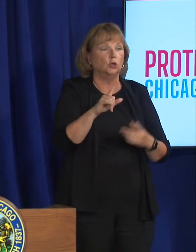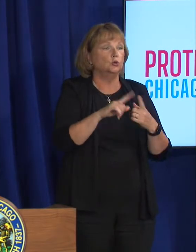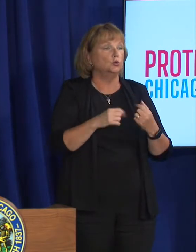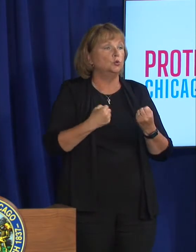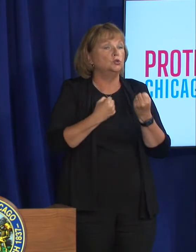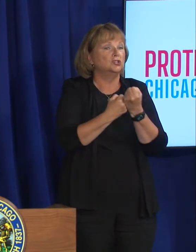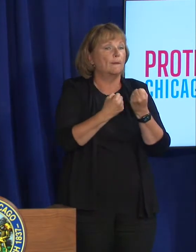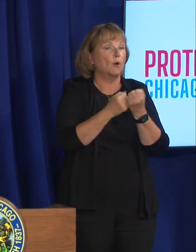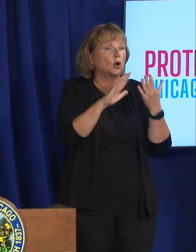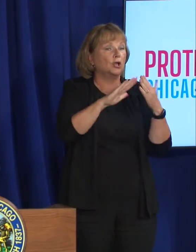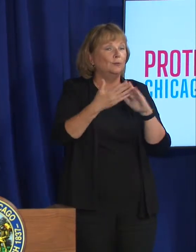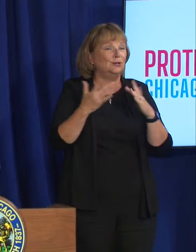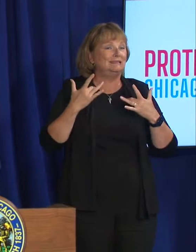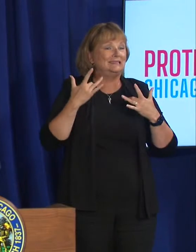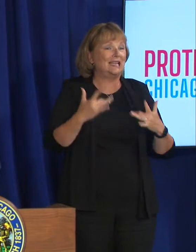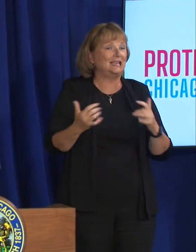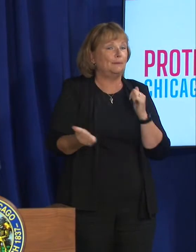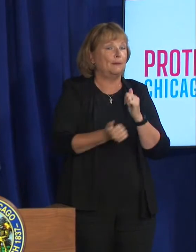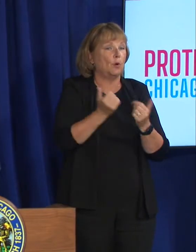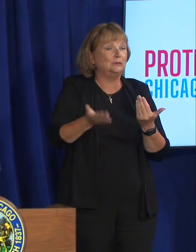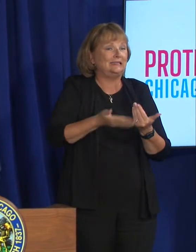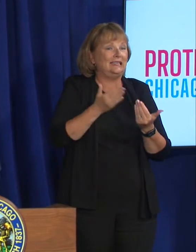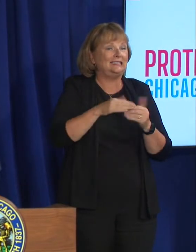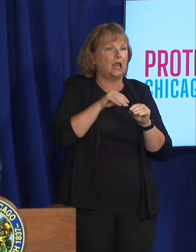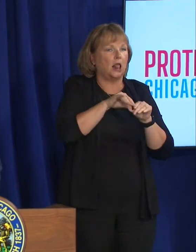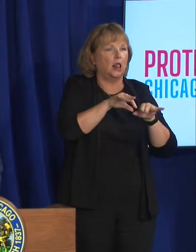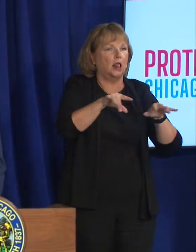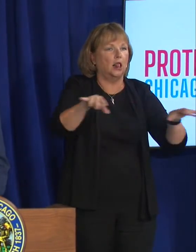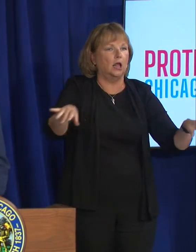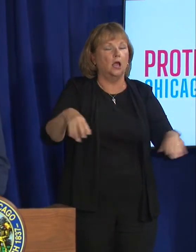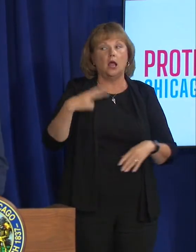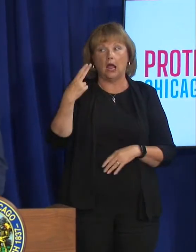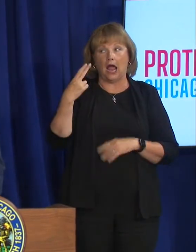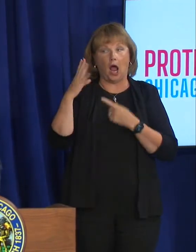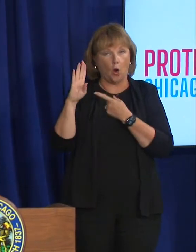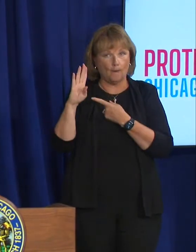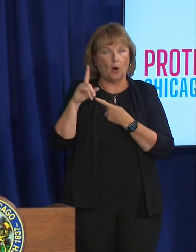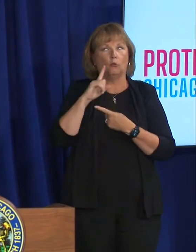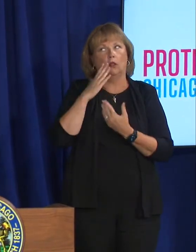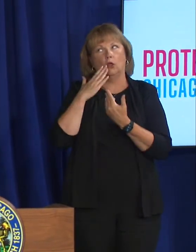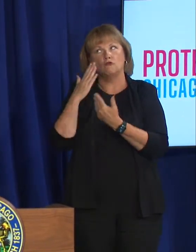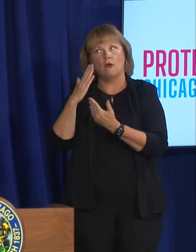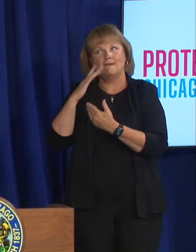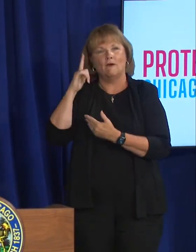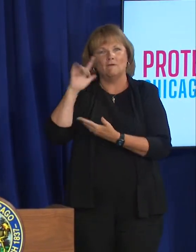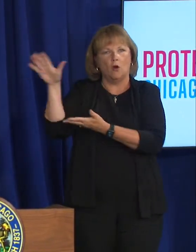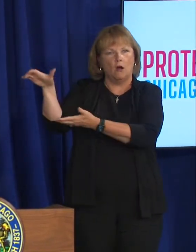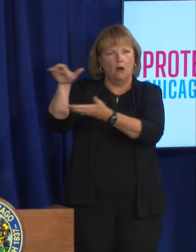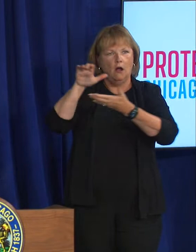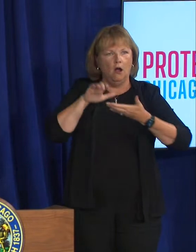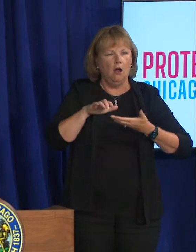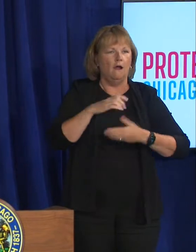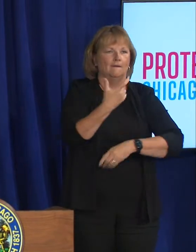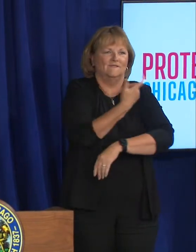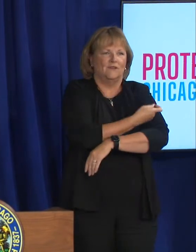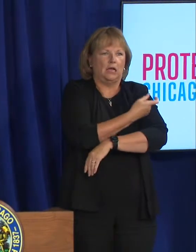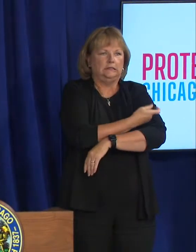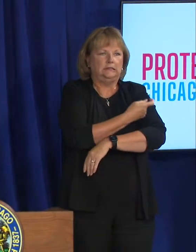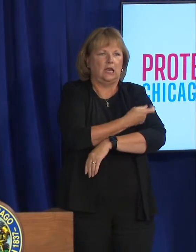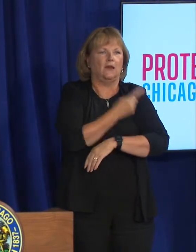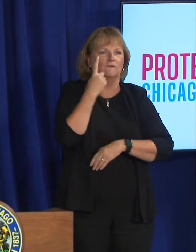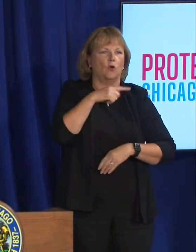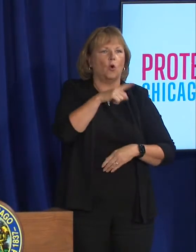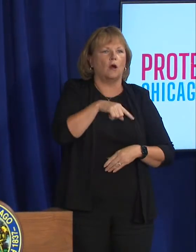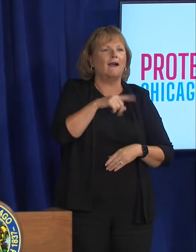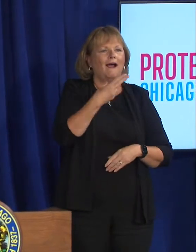communities that are most affected. And Howard Brown is so grateful for the vaccine supply that's been made available to our